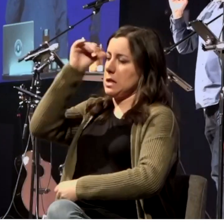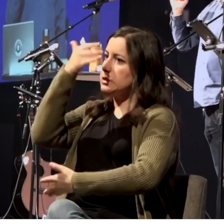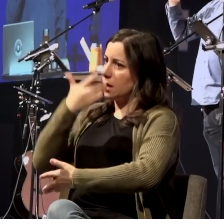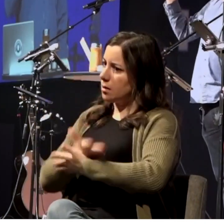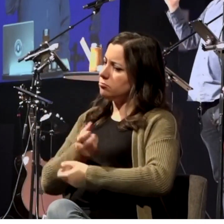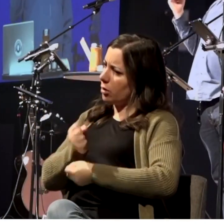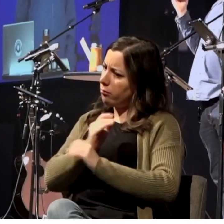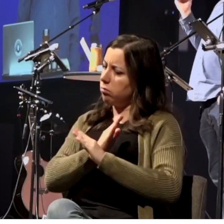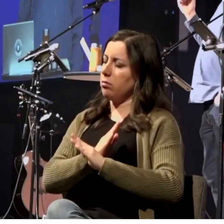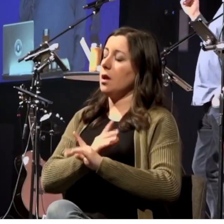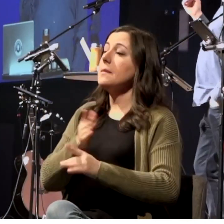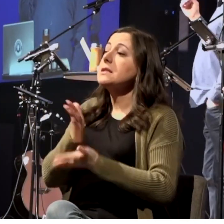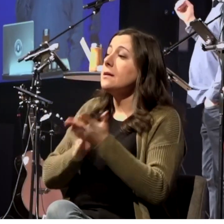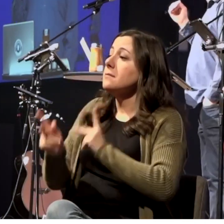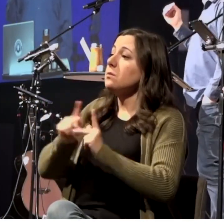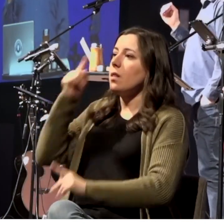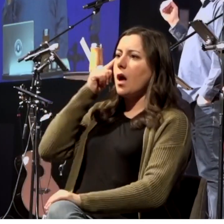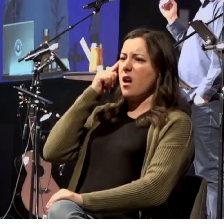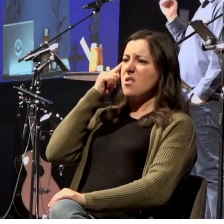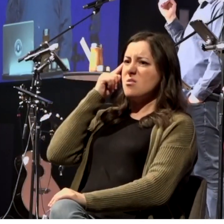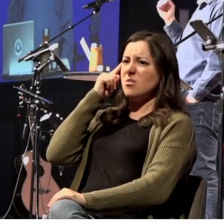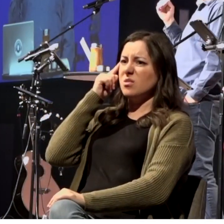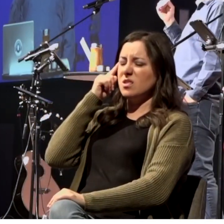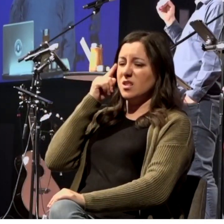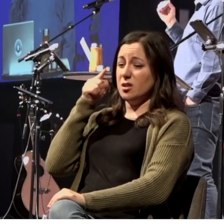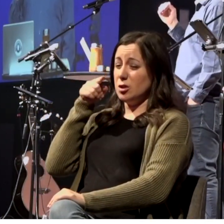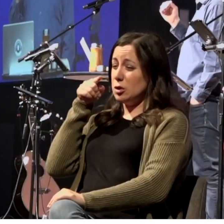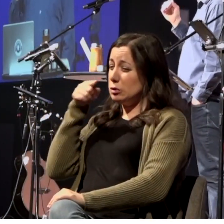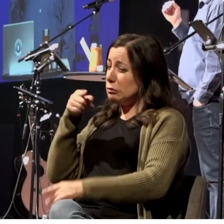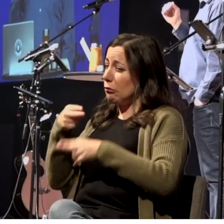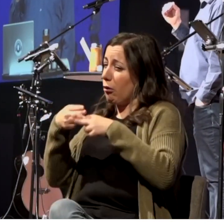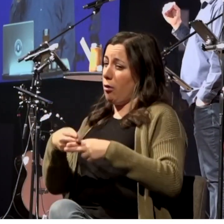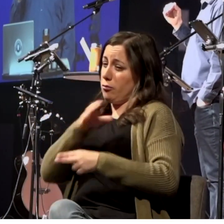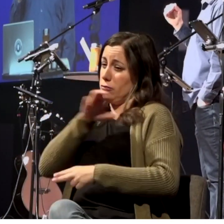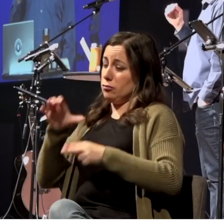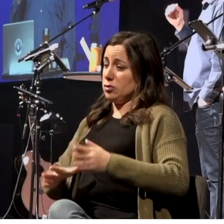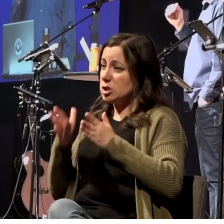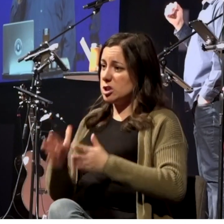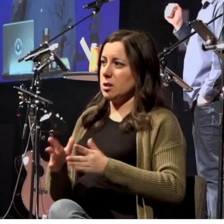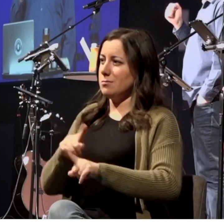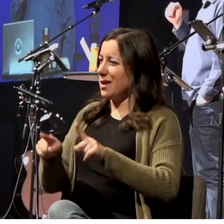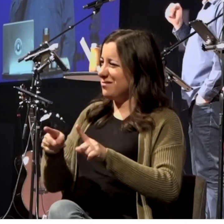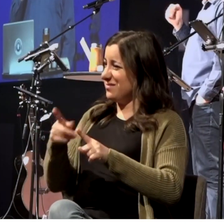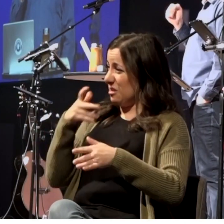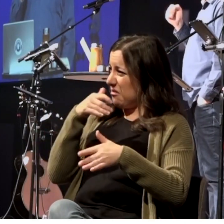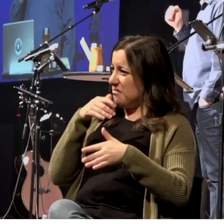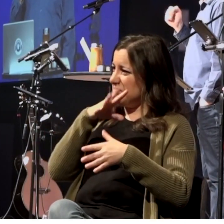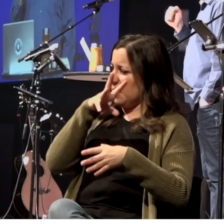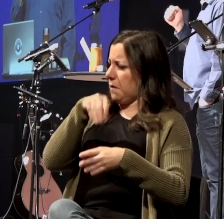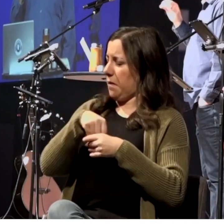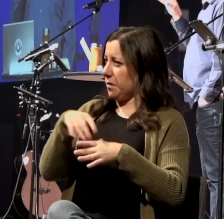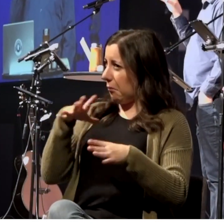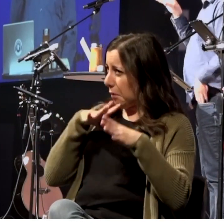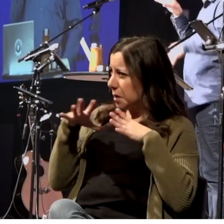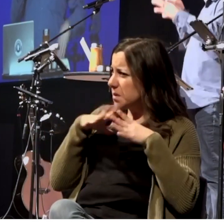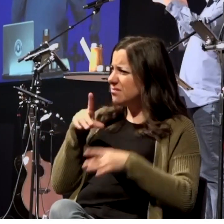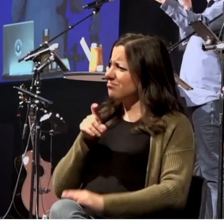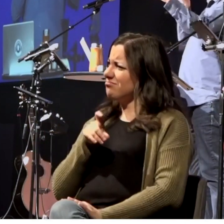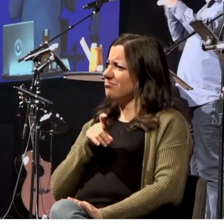how can you be a Christian and go into such a horrible industry, right? And the